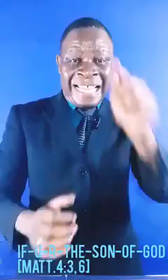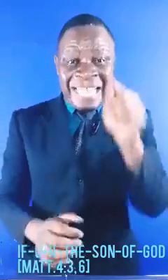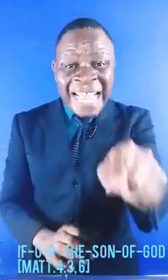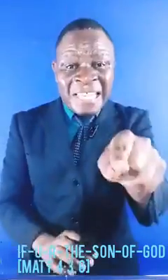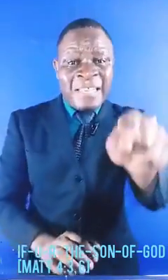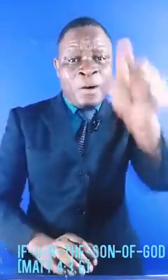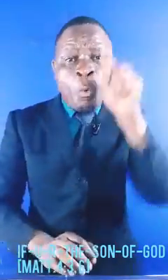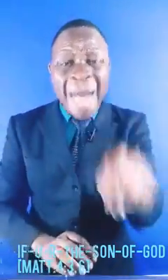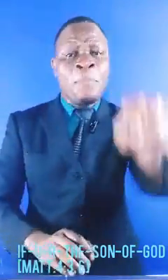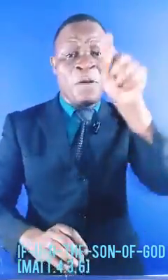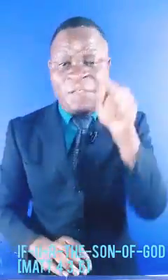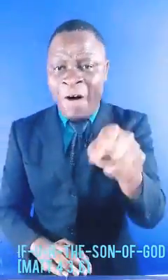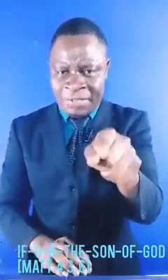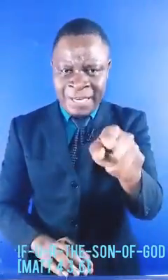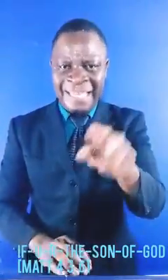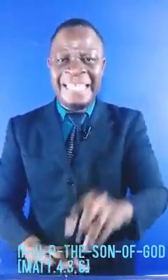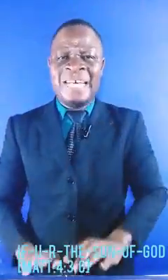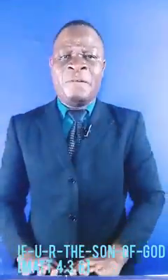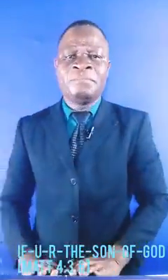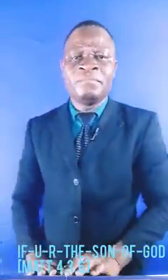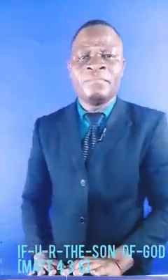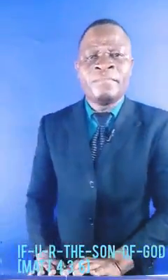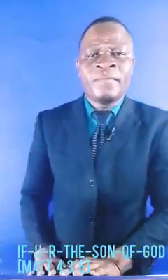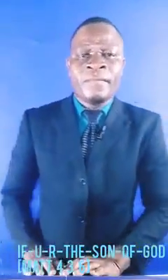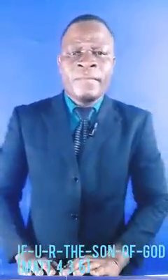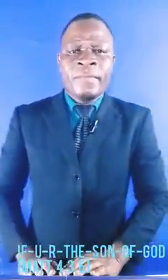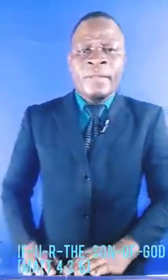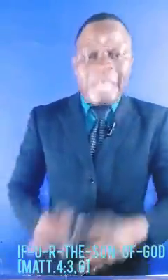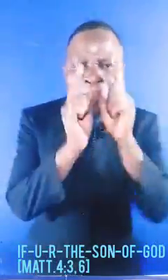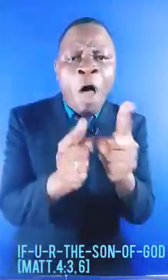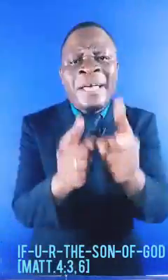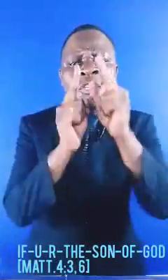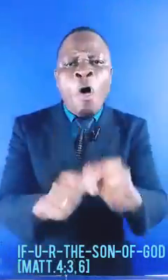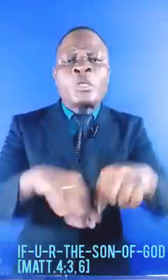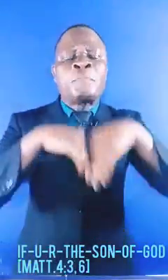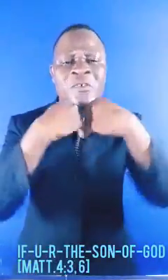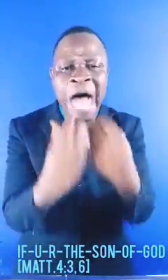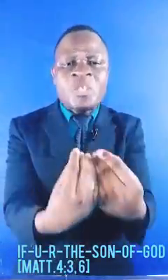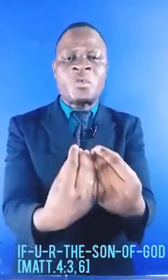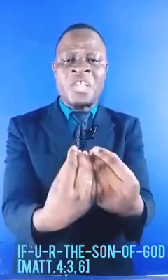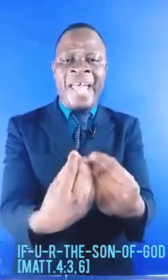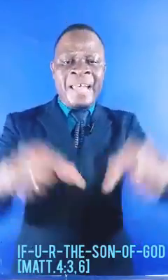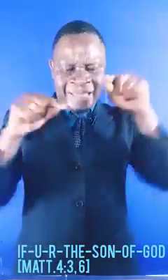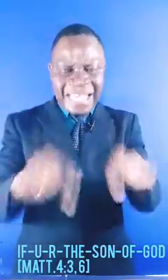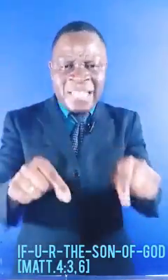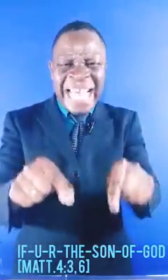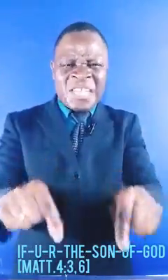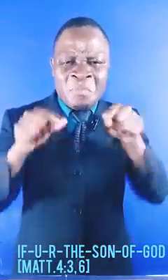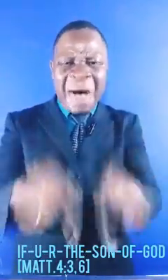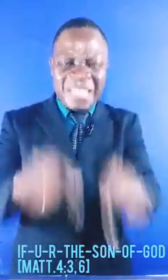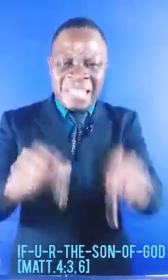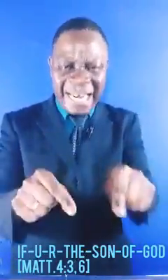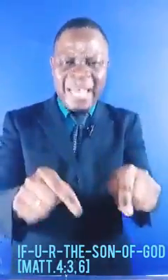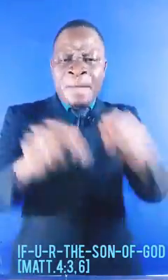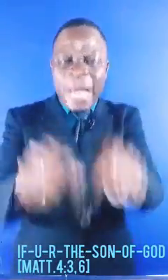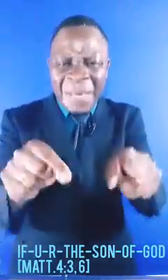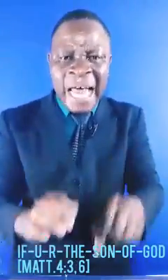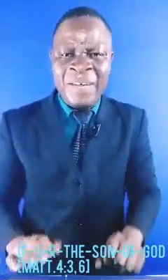That's what provoked the devil. The moment God pronounced to say, This is my son. My beloved